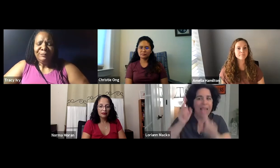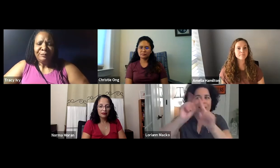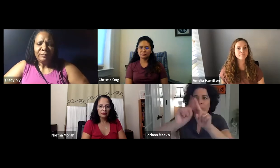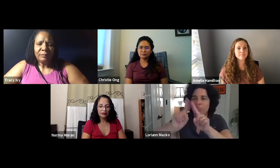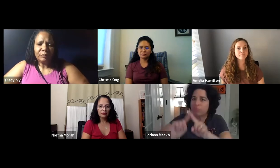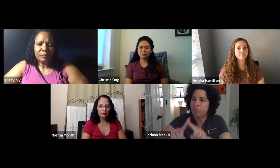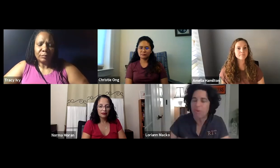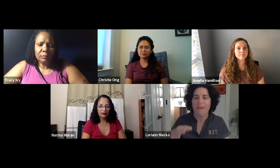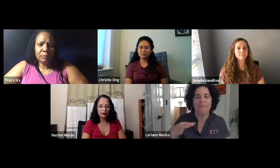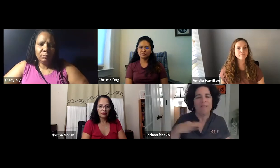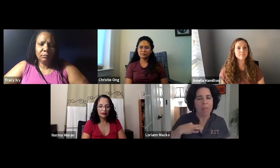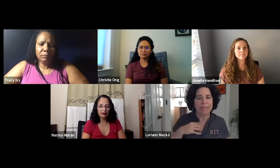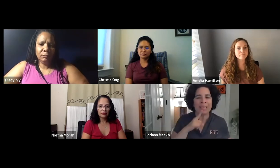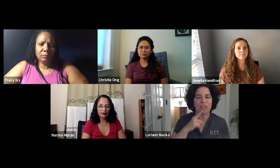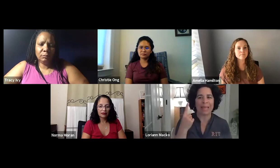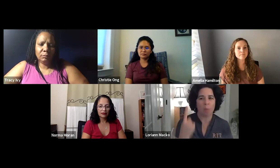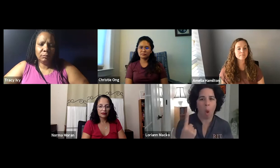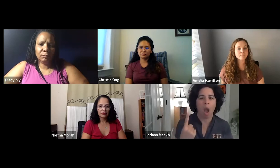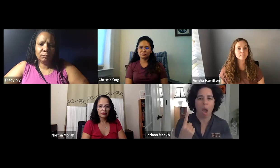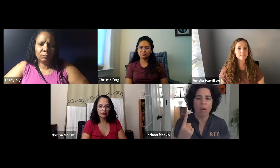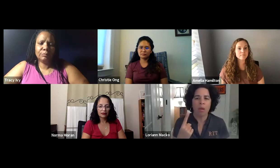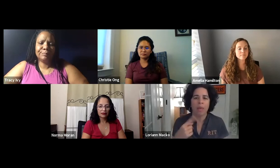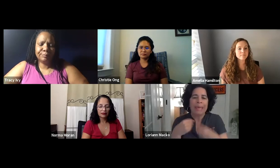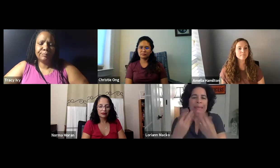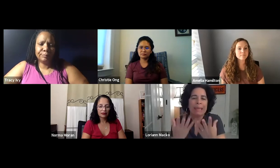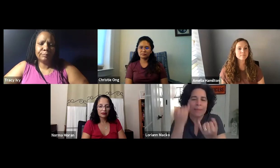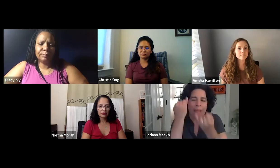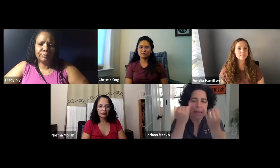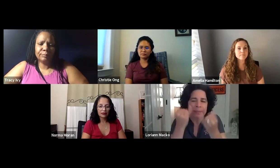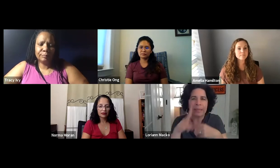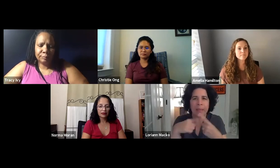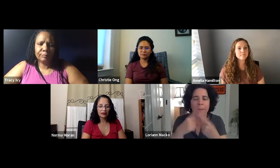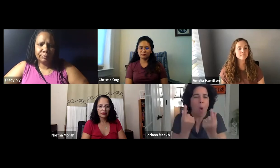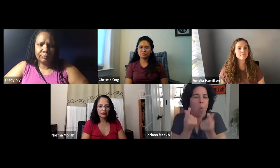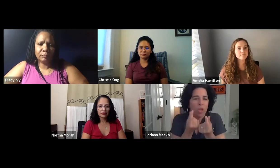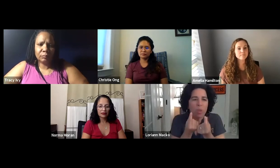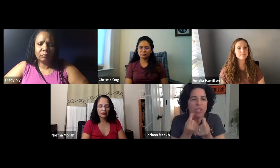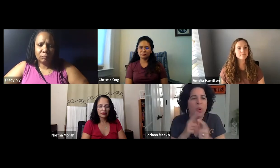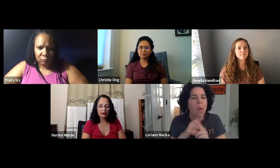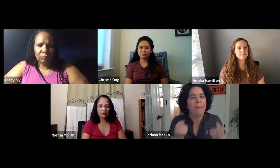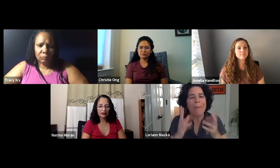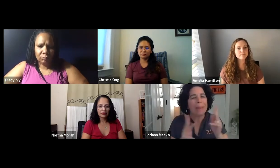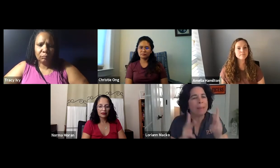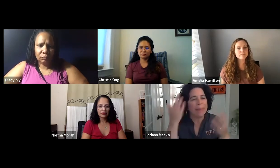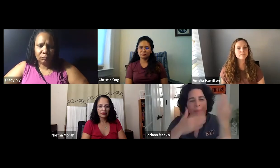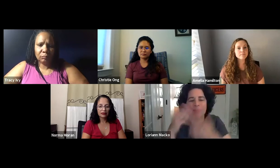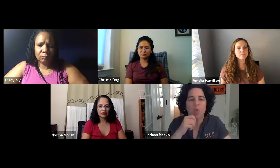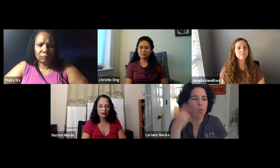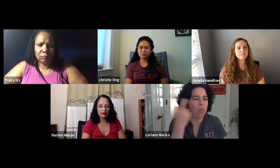NTID Alumni Association website has a lot of information and there are, there is one section